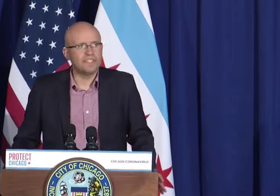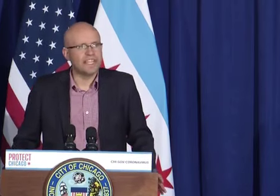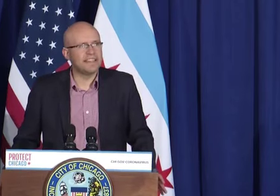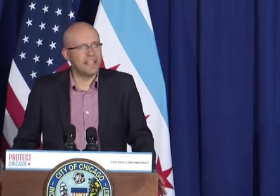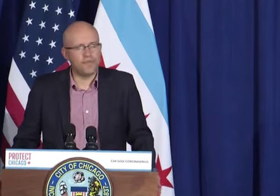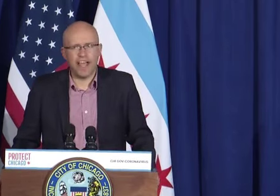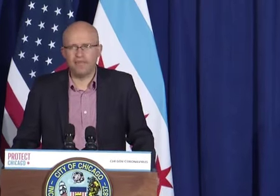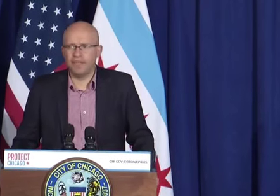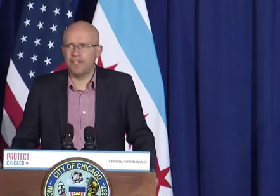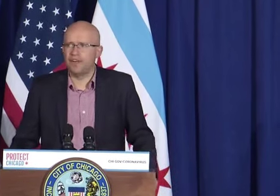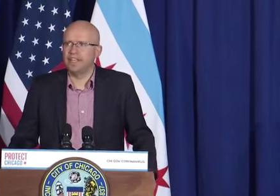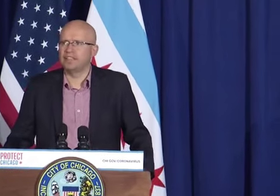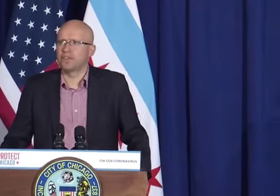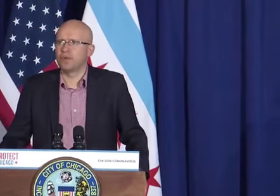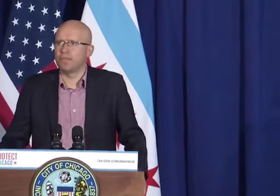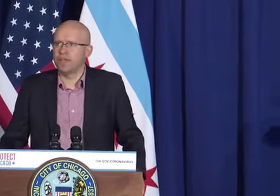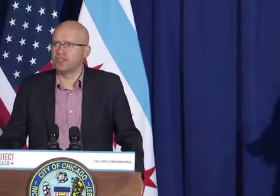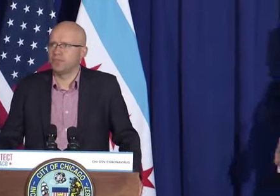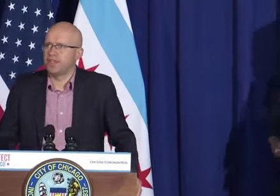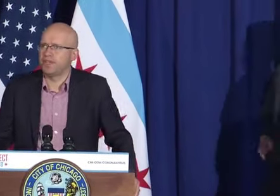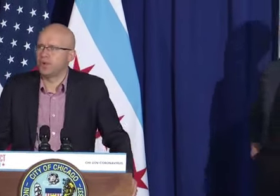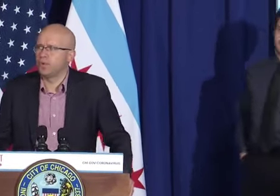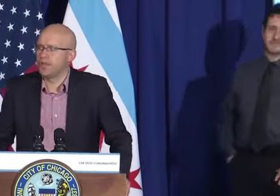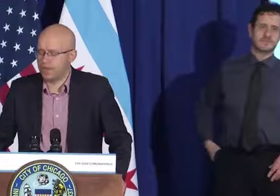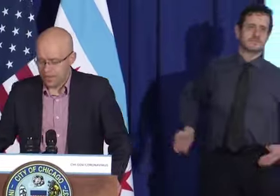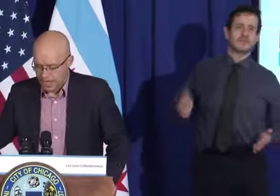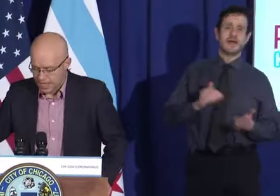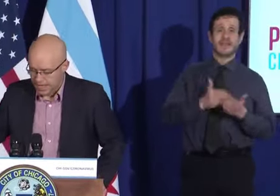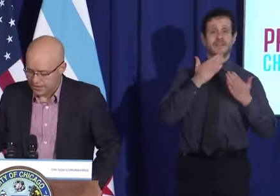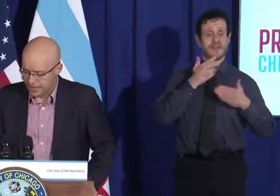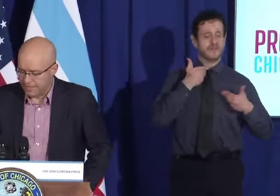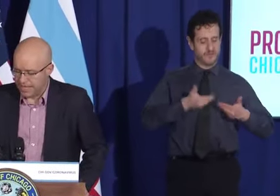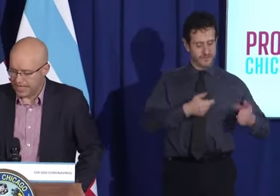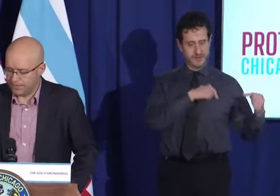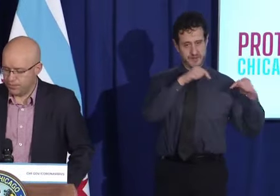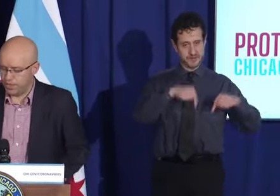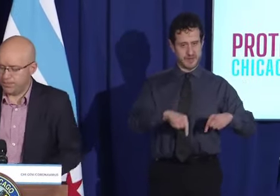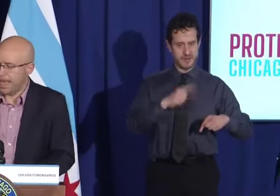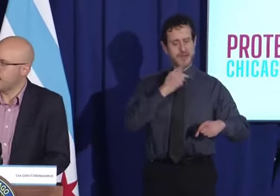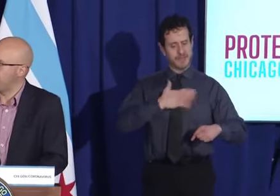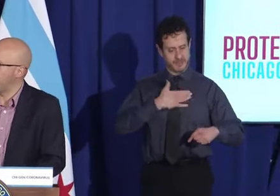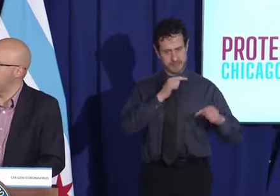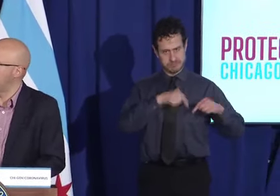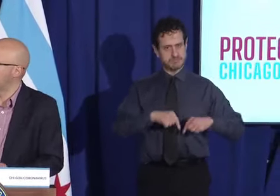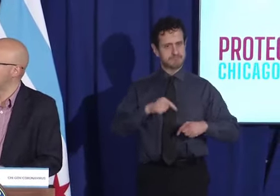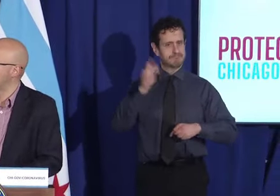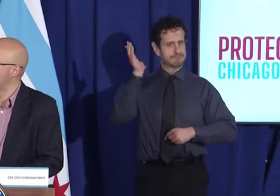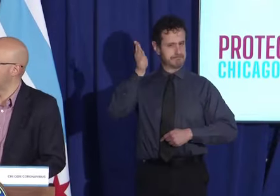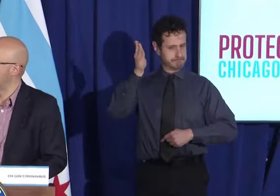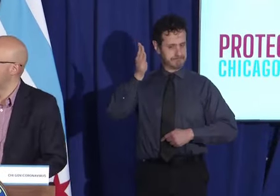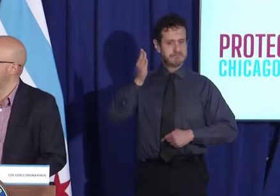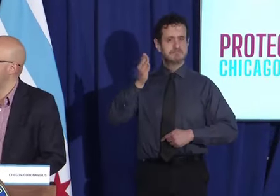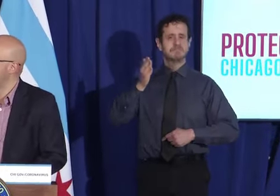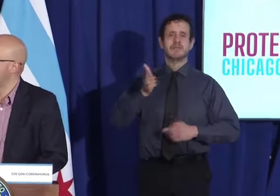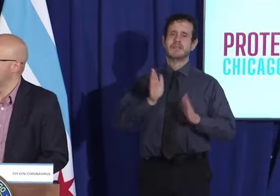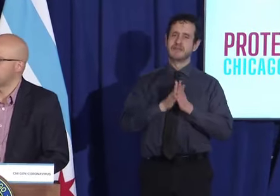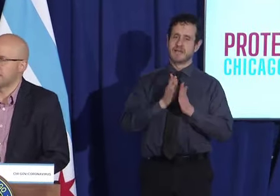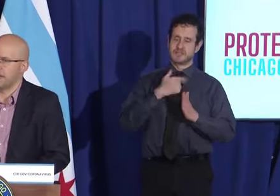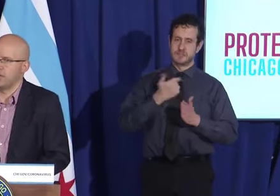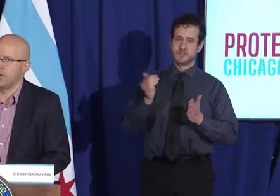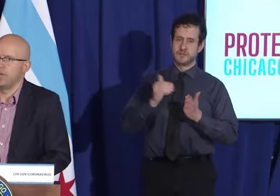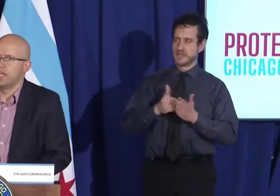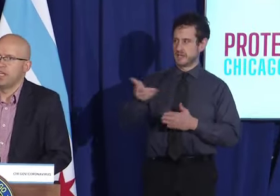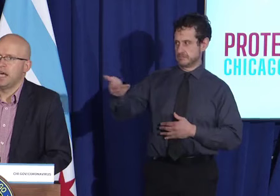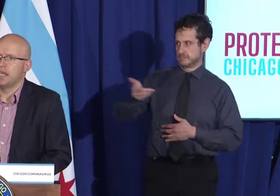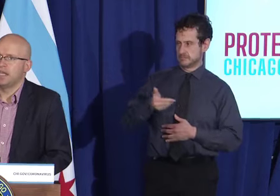Once again, thank you for having me here. It's a great pleasure to be here with, and I've been asked to bring back up our Commissioner Rosa